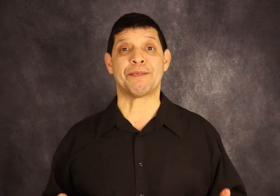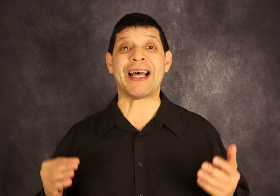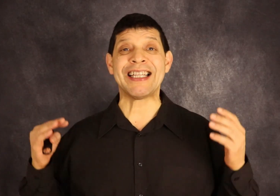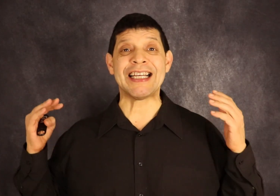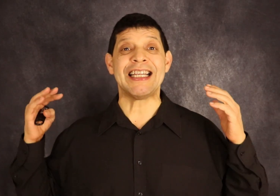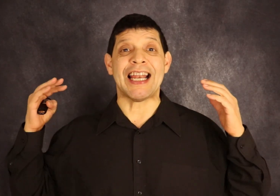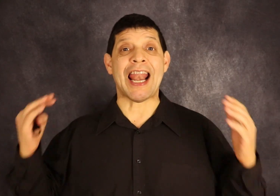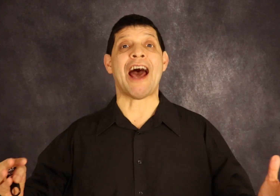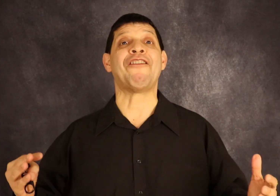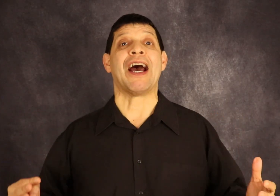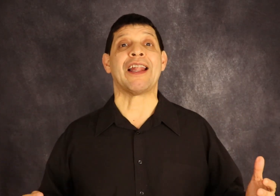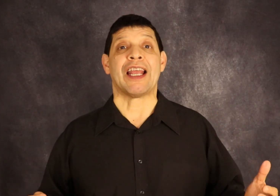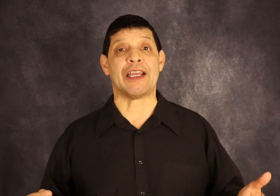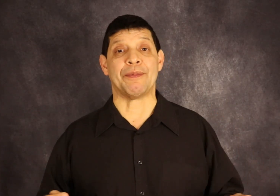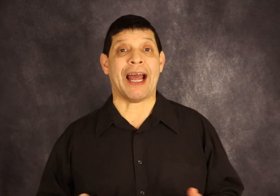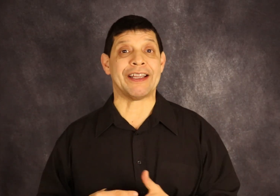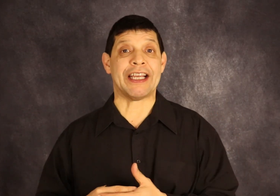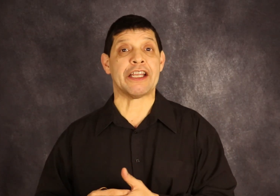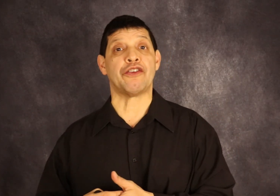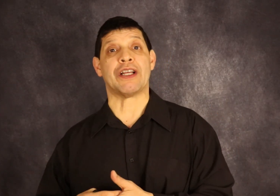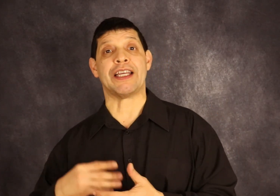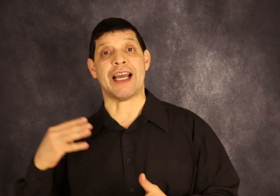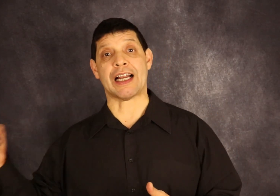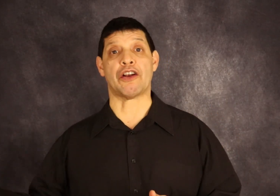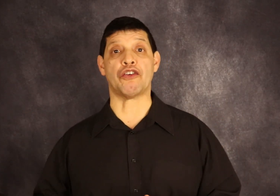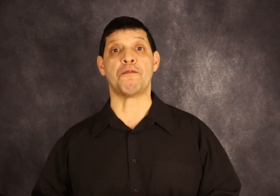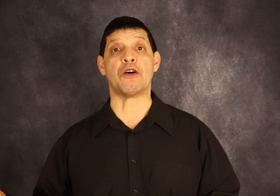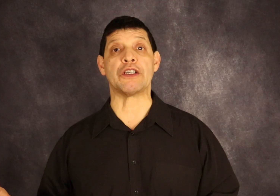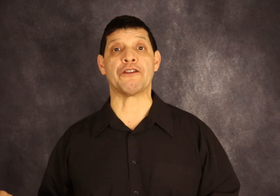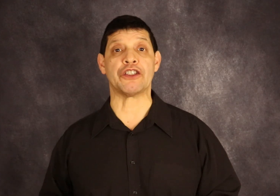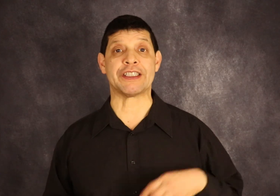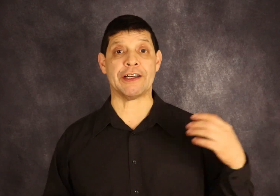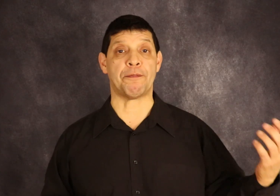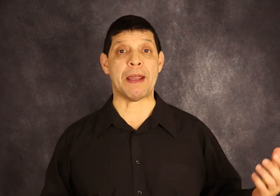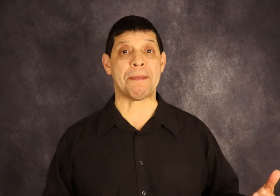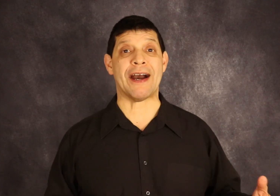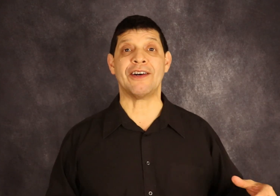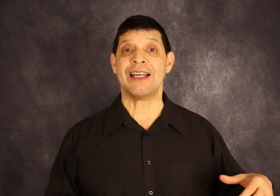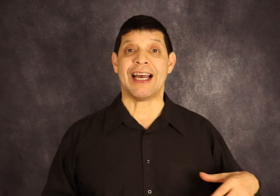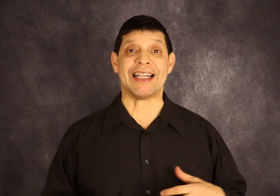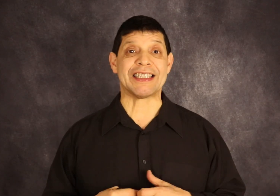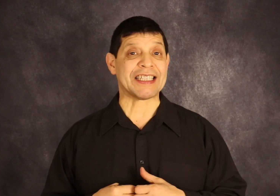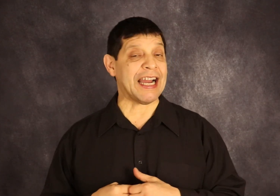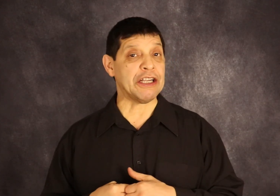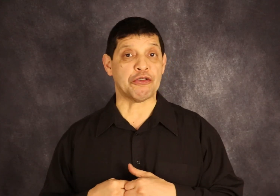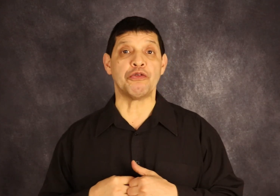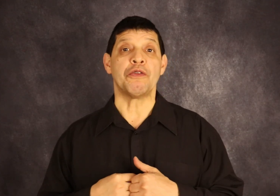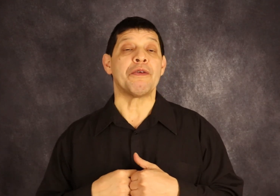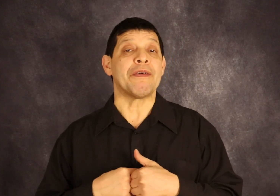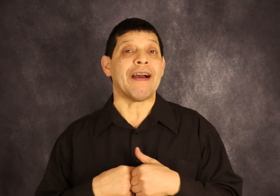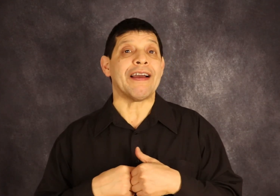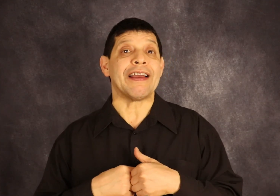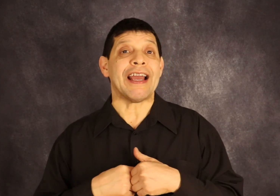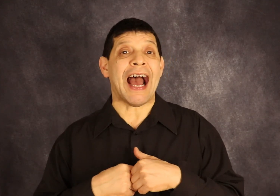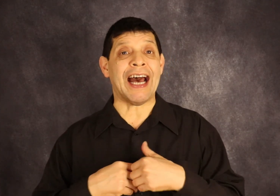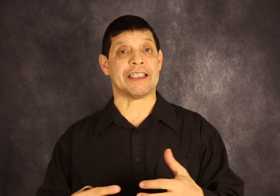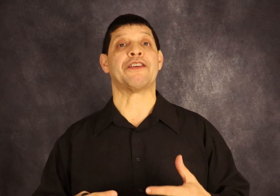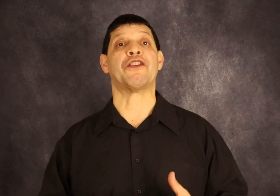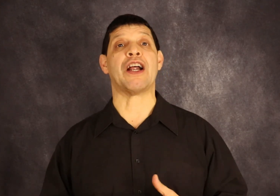practically laughed at him. And they knew that he had a lot of money from the sale of PayPal and tried to ask for